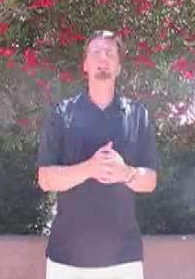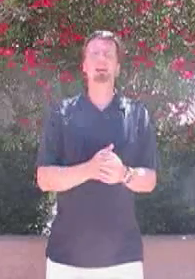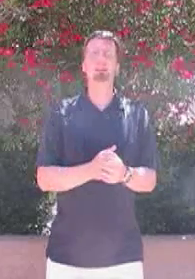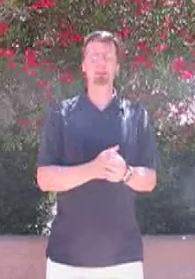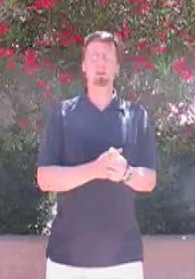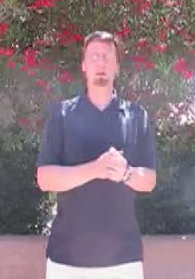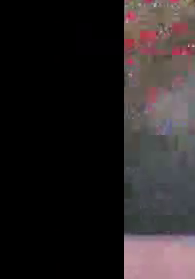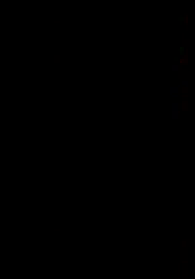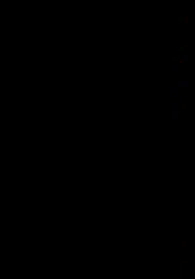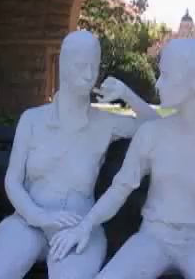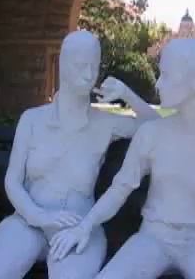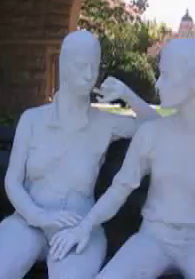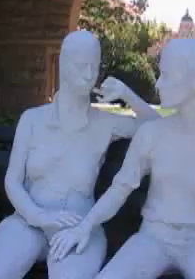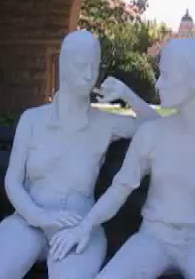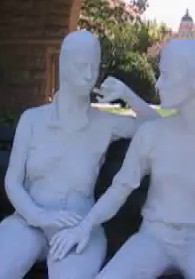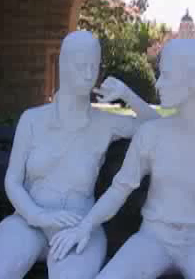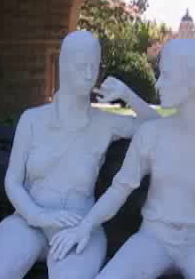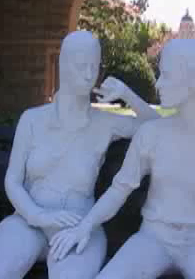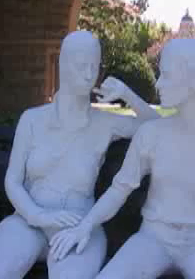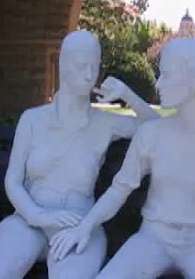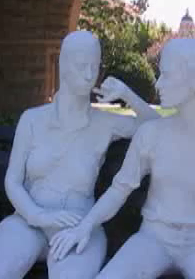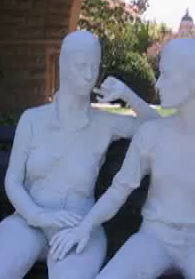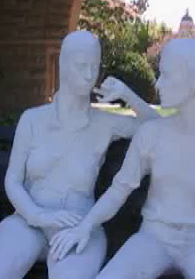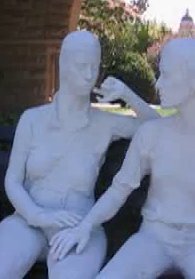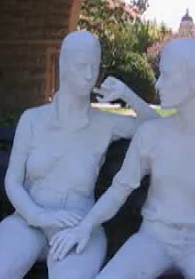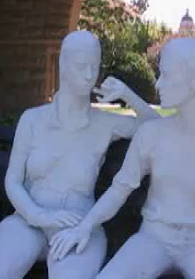that later on. So, you ladies live around here often?